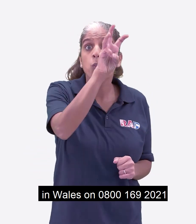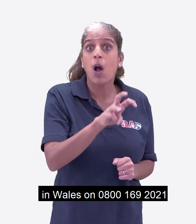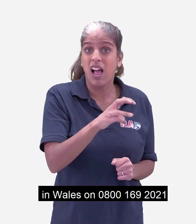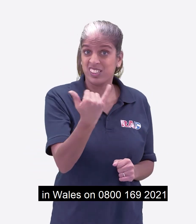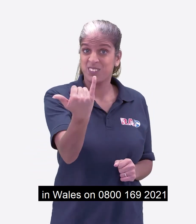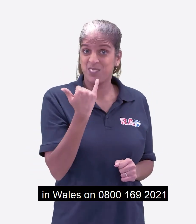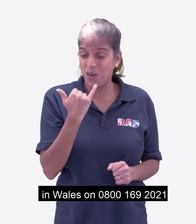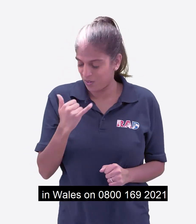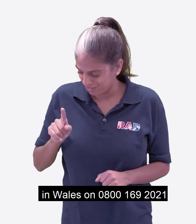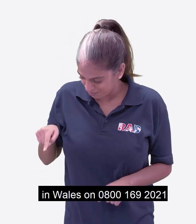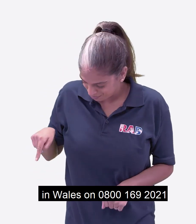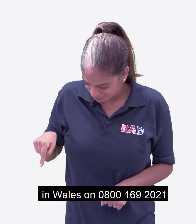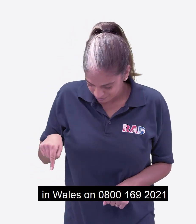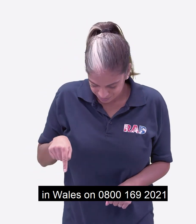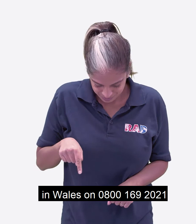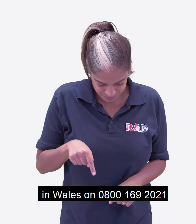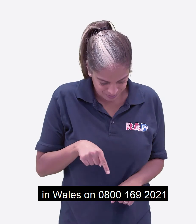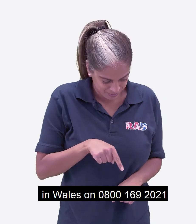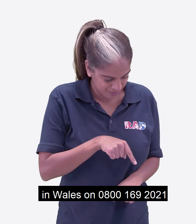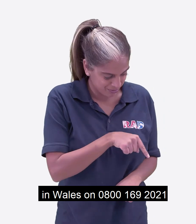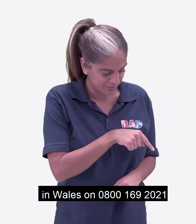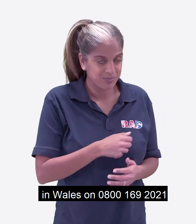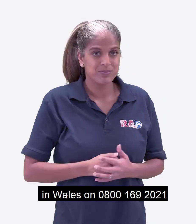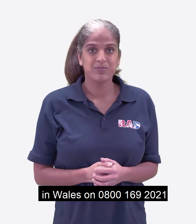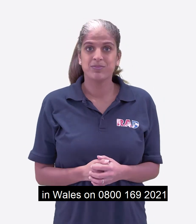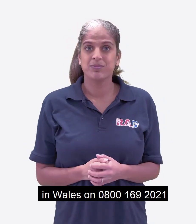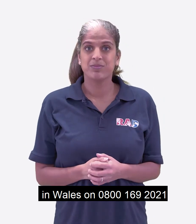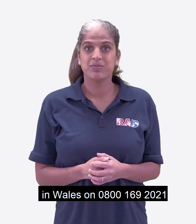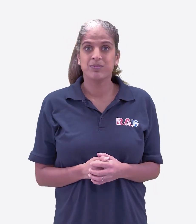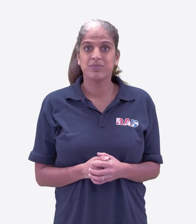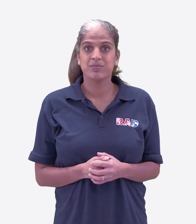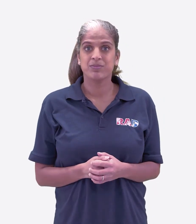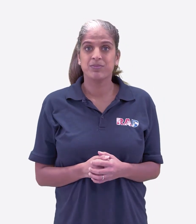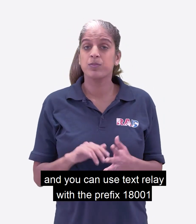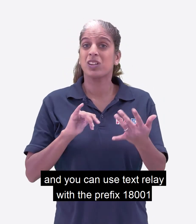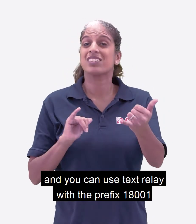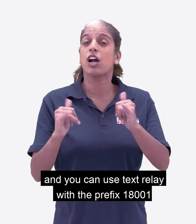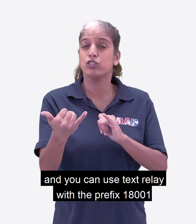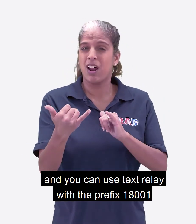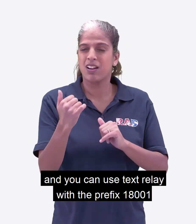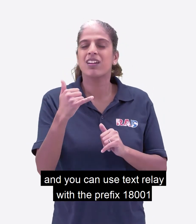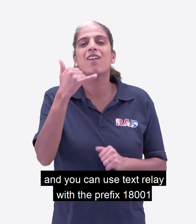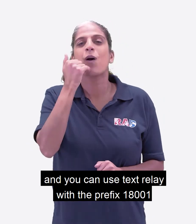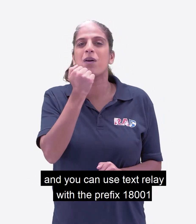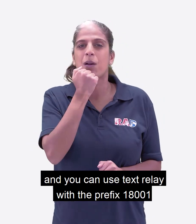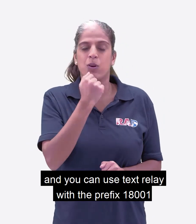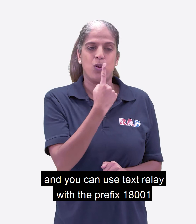on 0800 169 2021 And you can use text relay with the